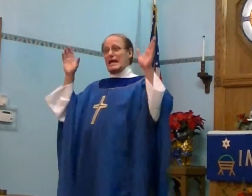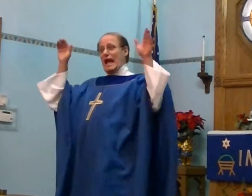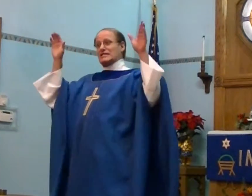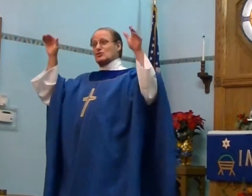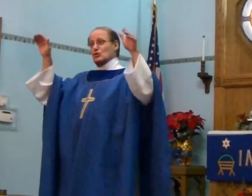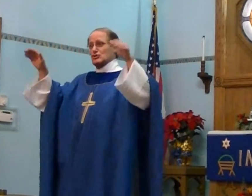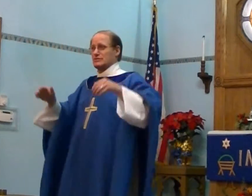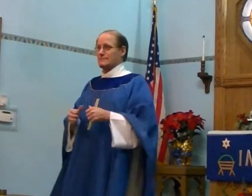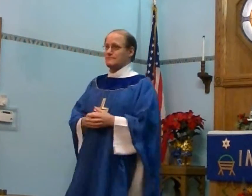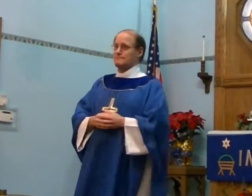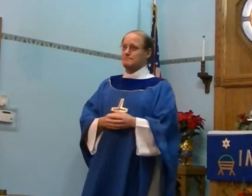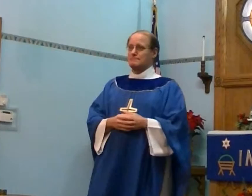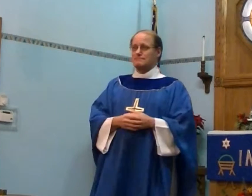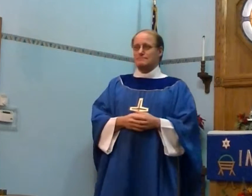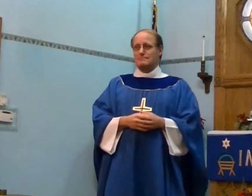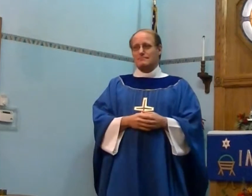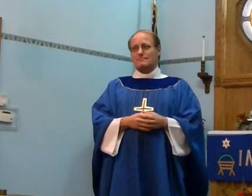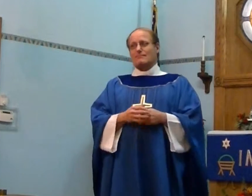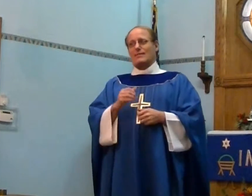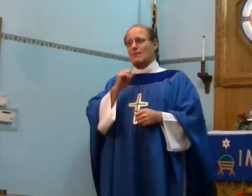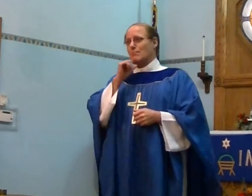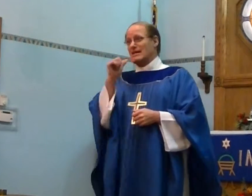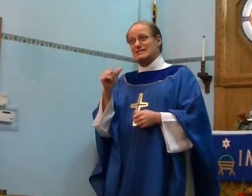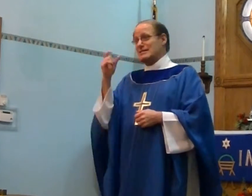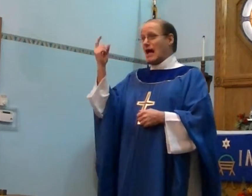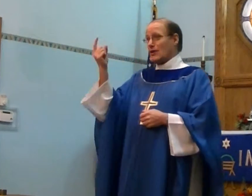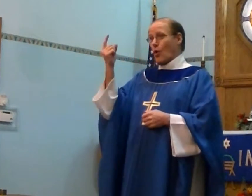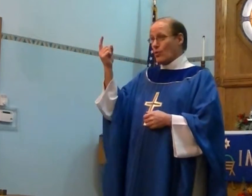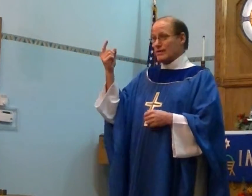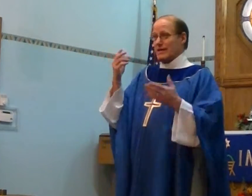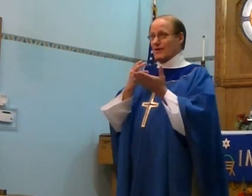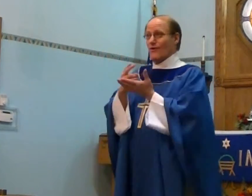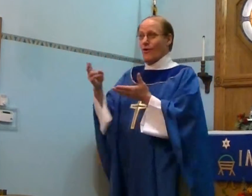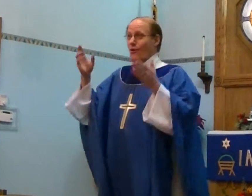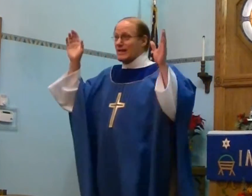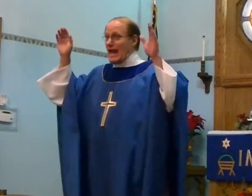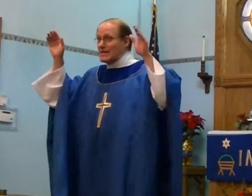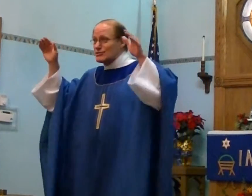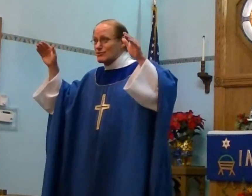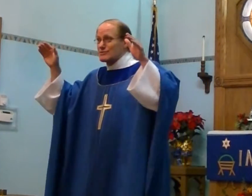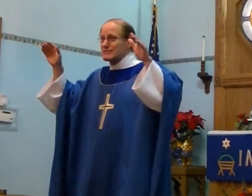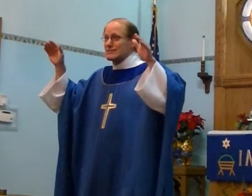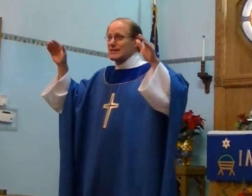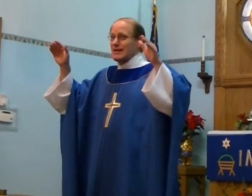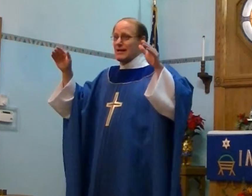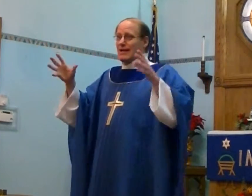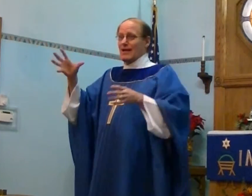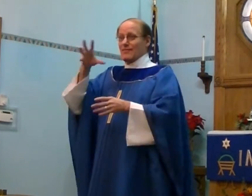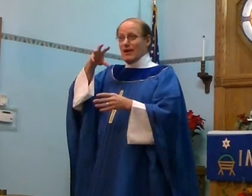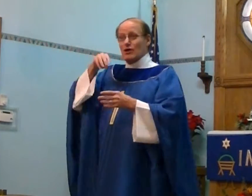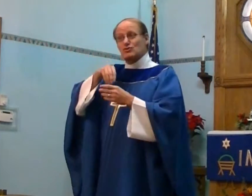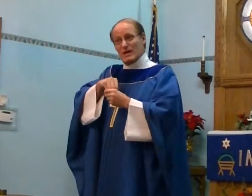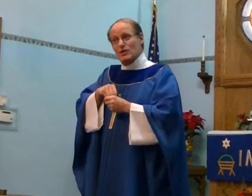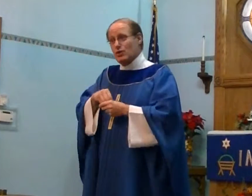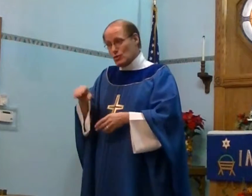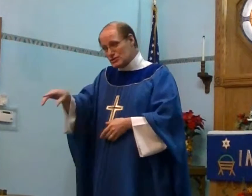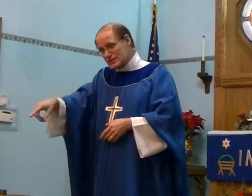angels. But it's not only holy angels. That also includes